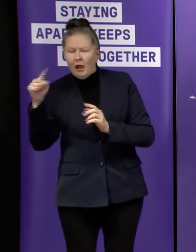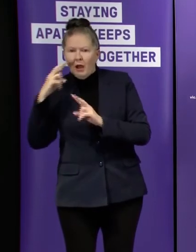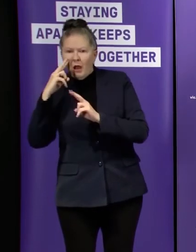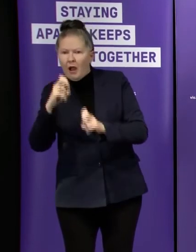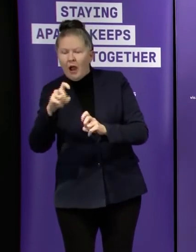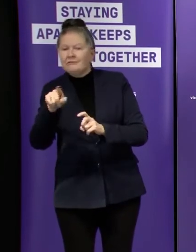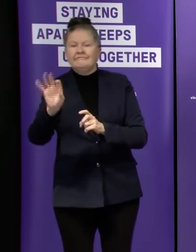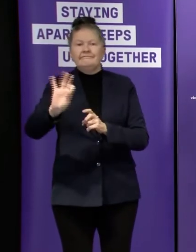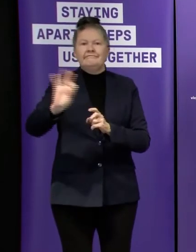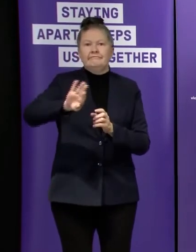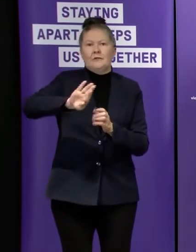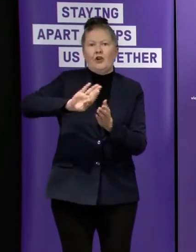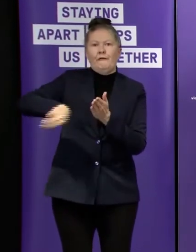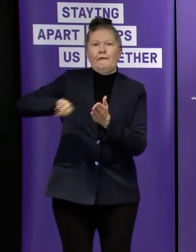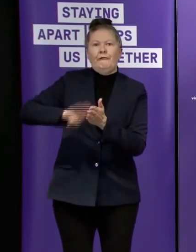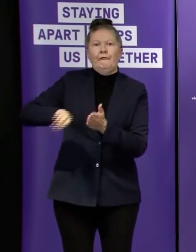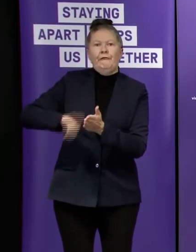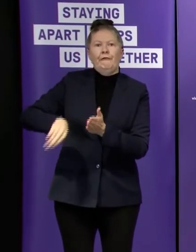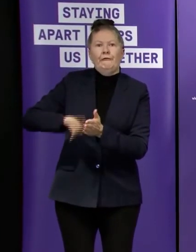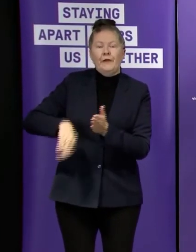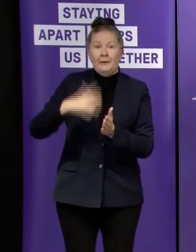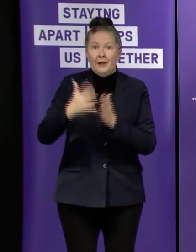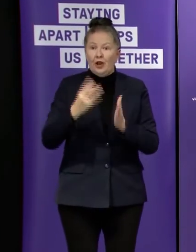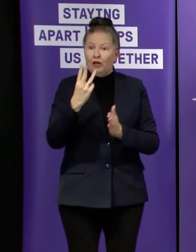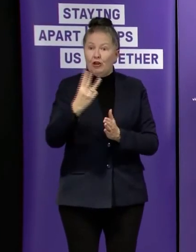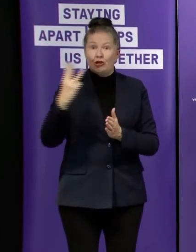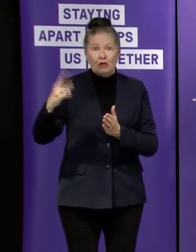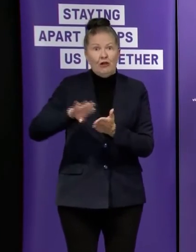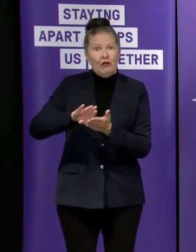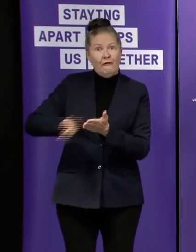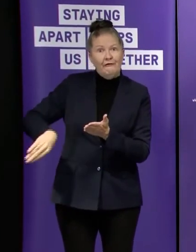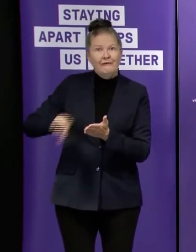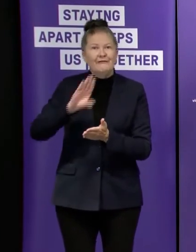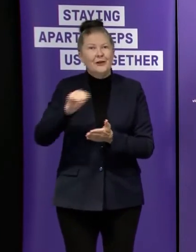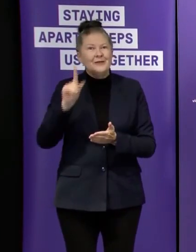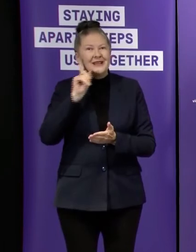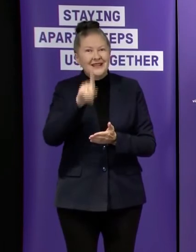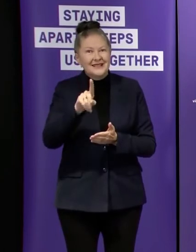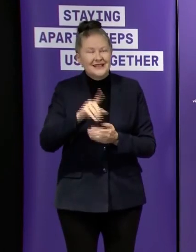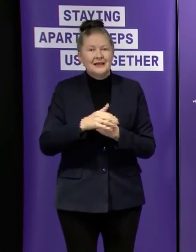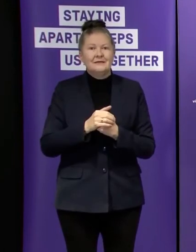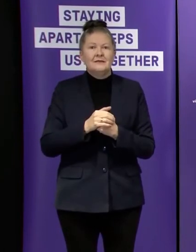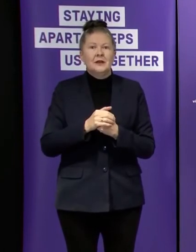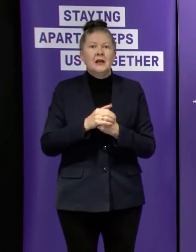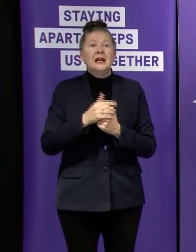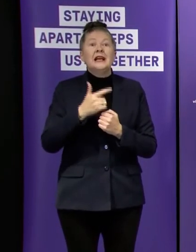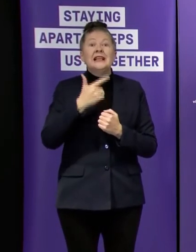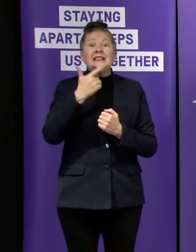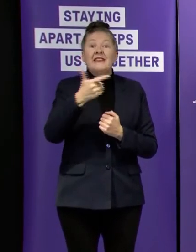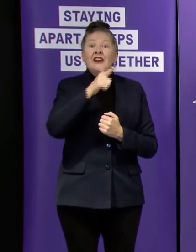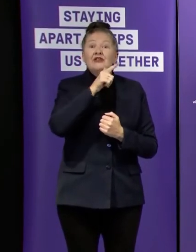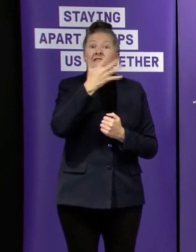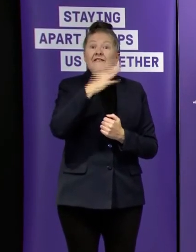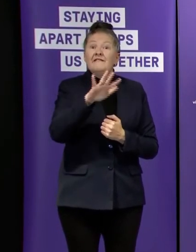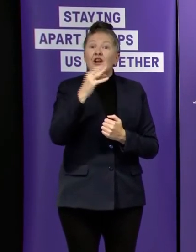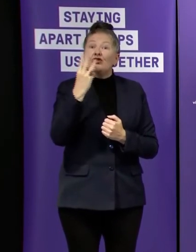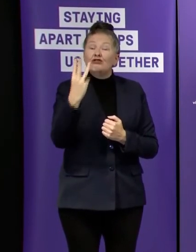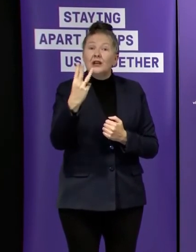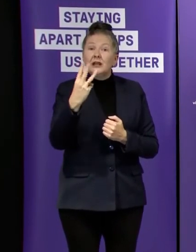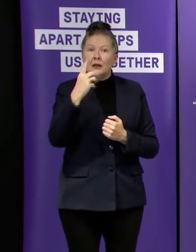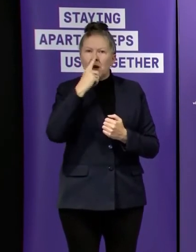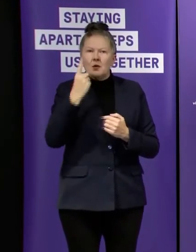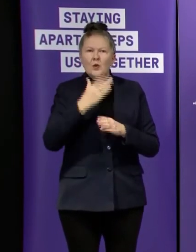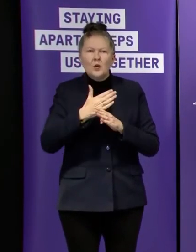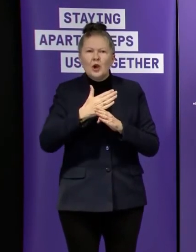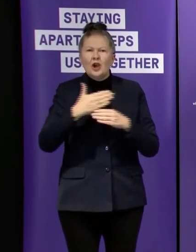closed those case cases out since yesterday so 33 since yesterday there are 753 healthcare workers who